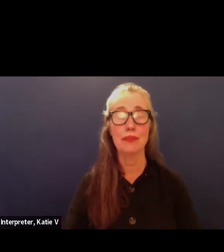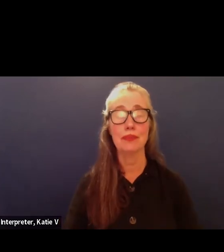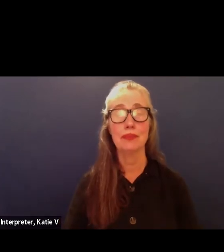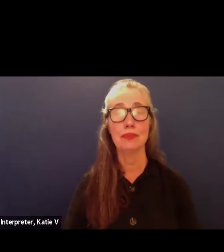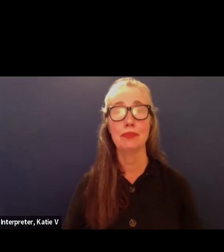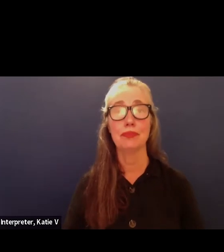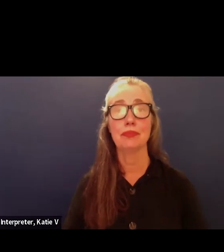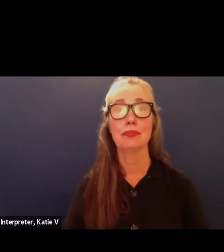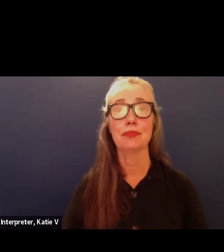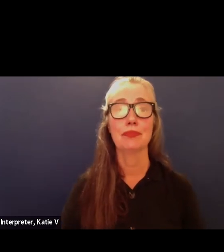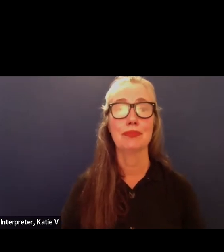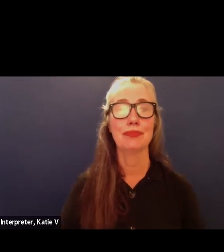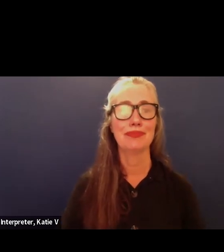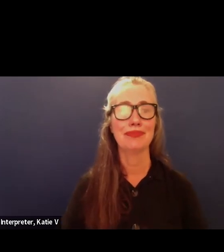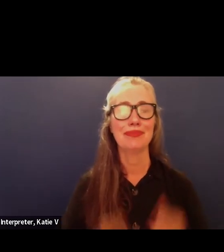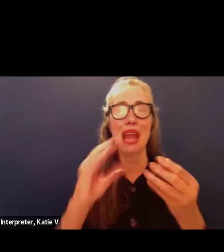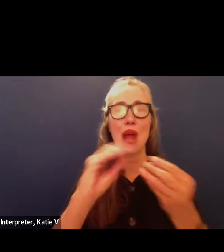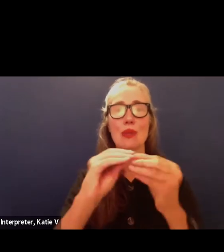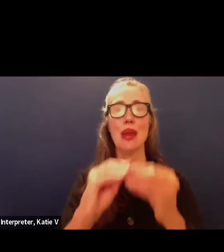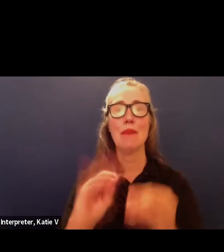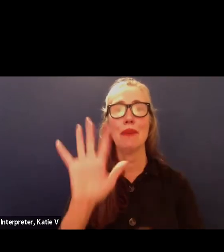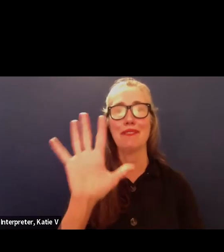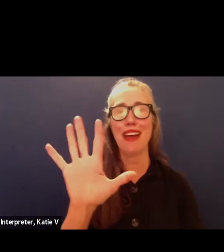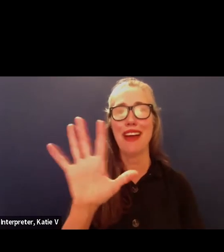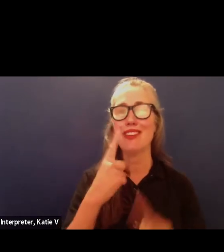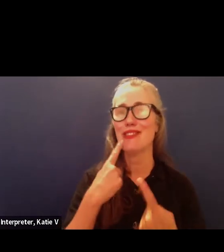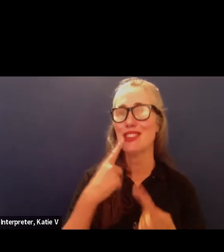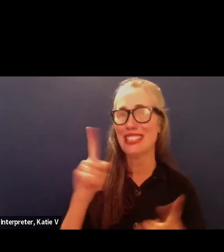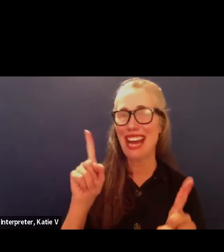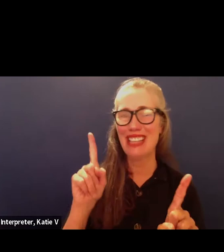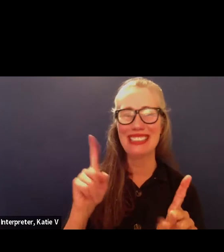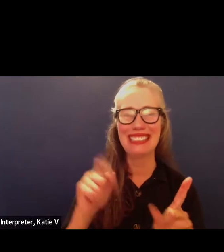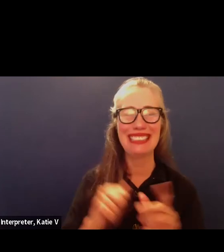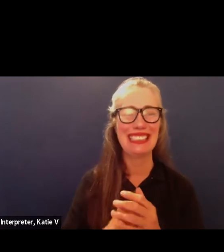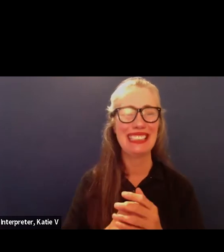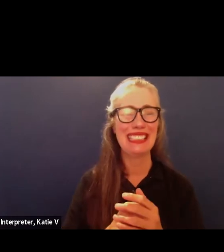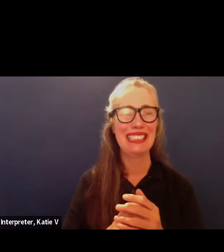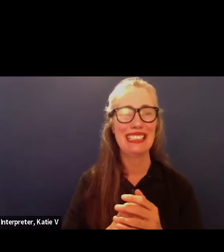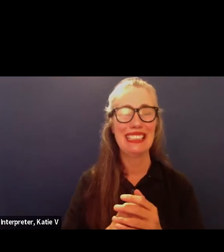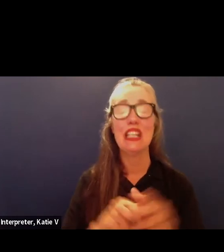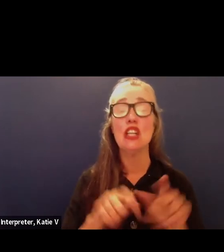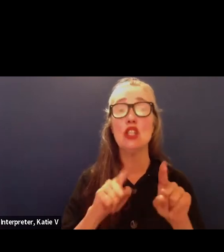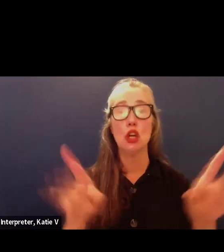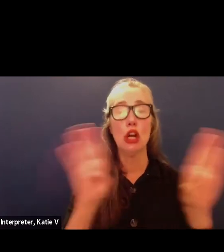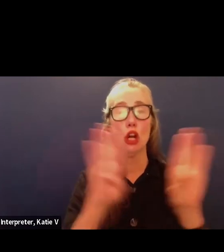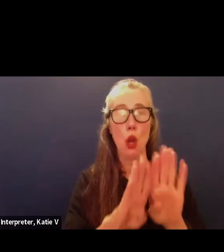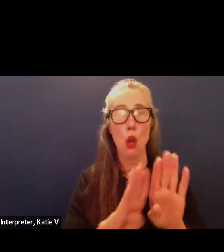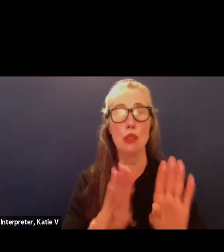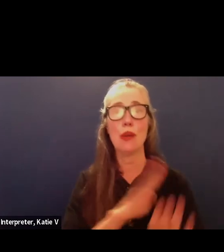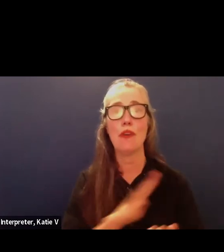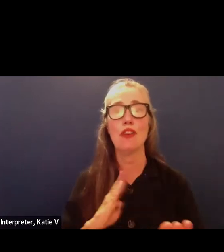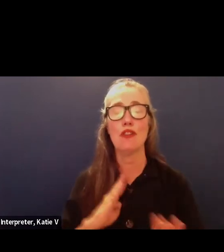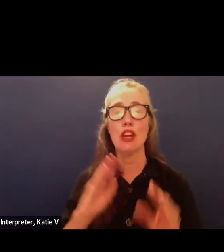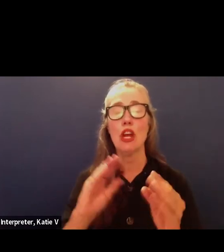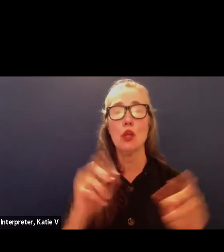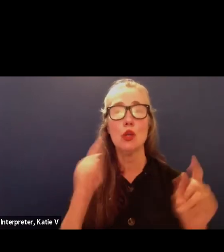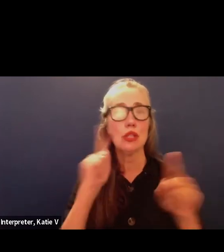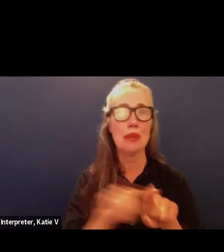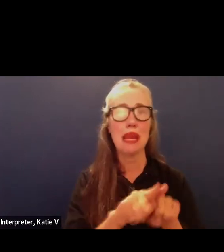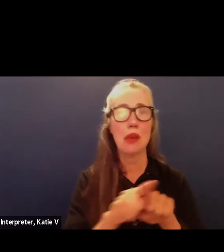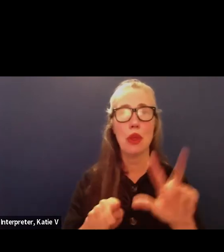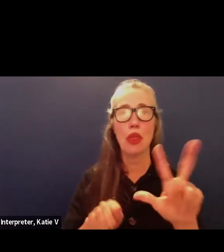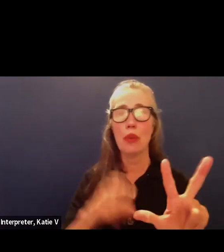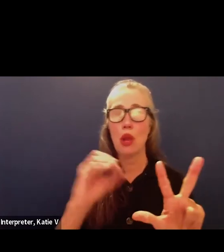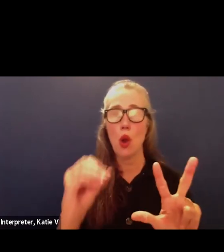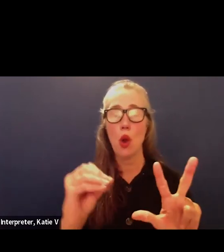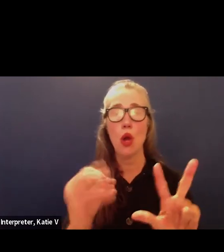of now we're on number five announcing a closed session the board voted unanimously 3-0 with two board members not